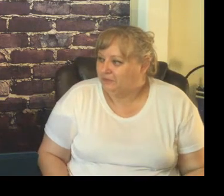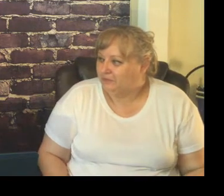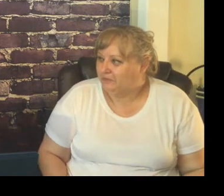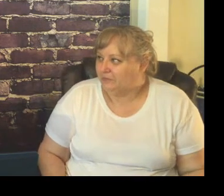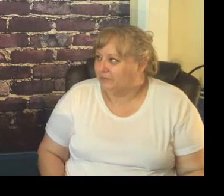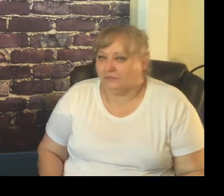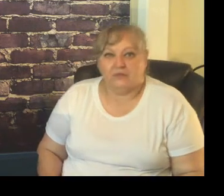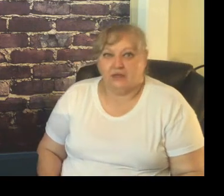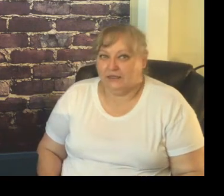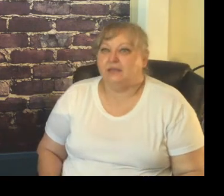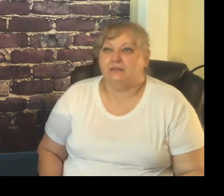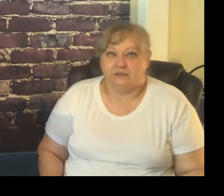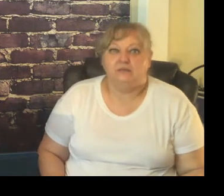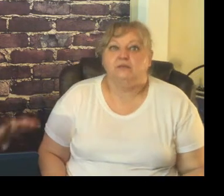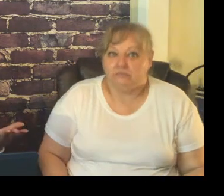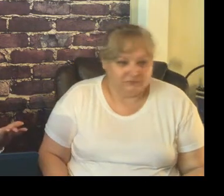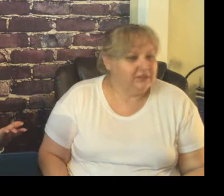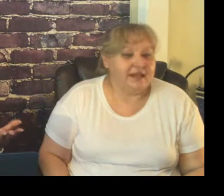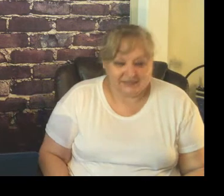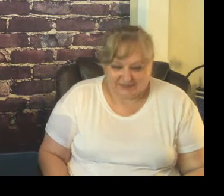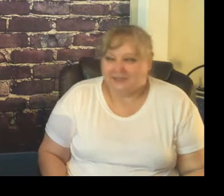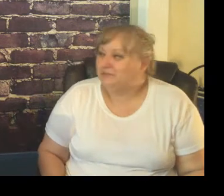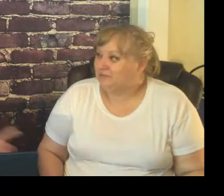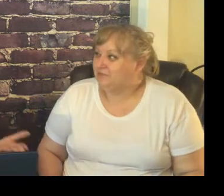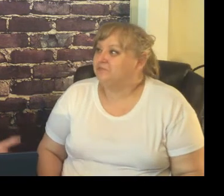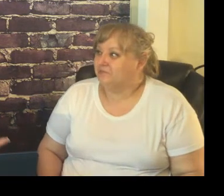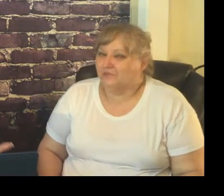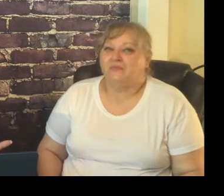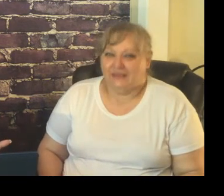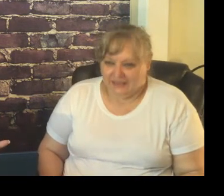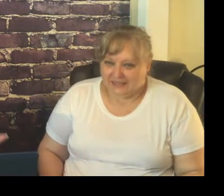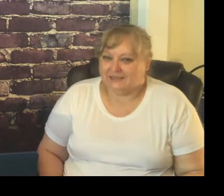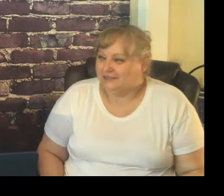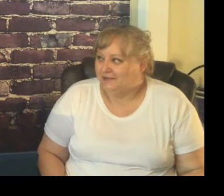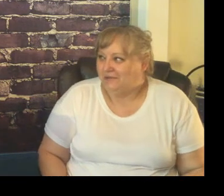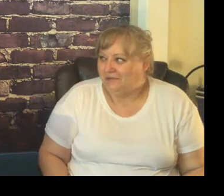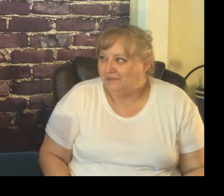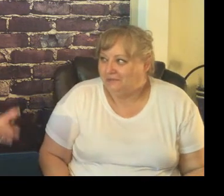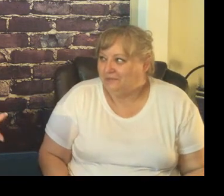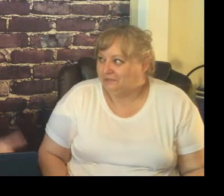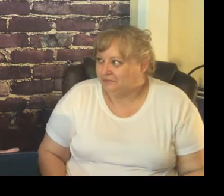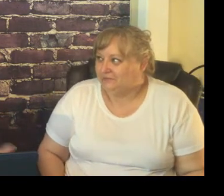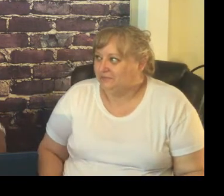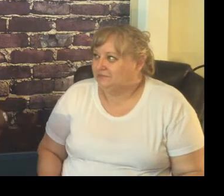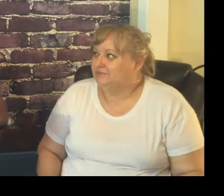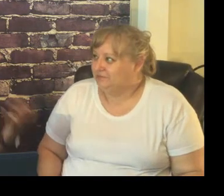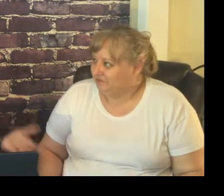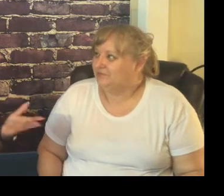teacher it was God sent for me because it had some really good things in there and even today I think those